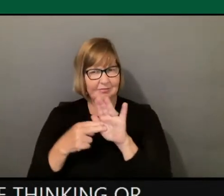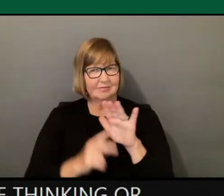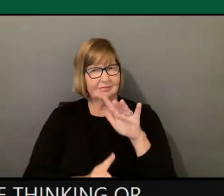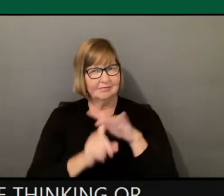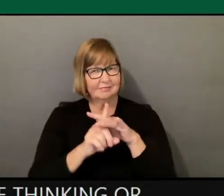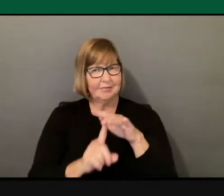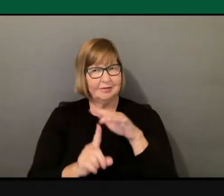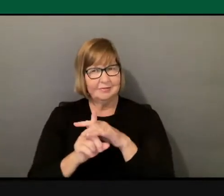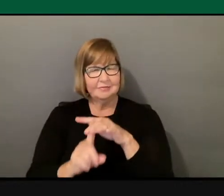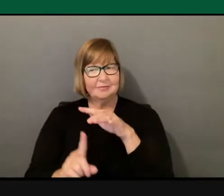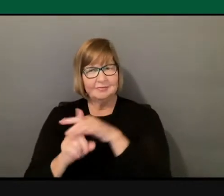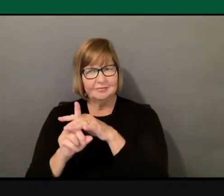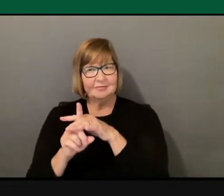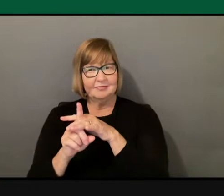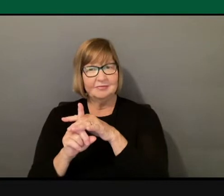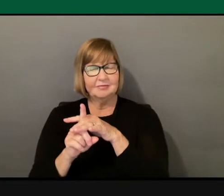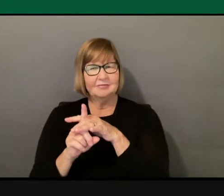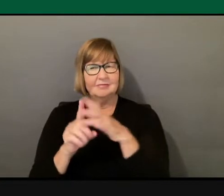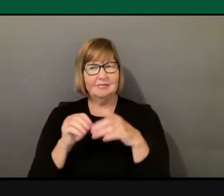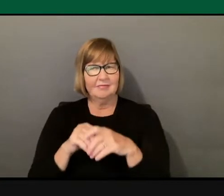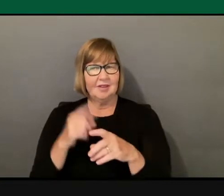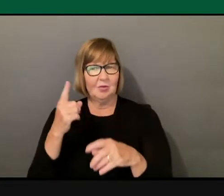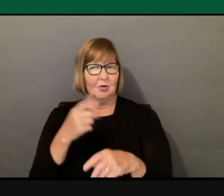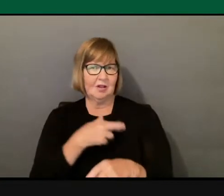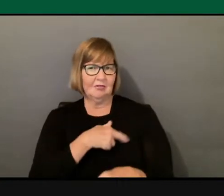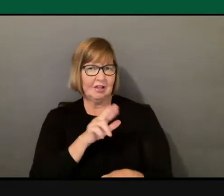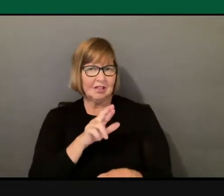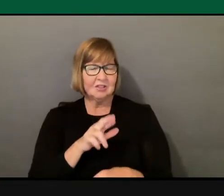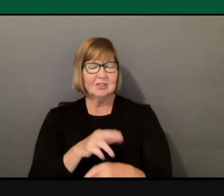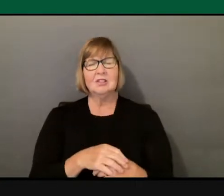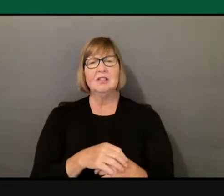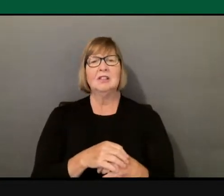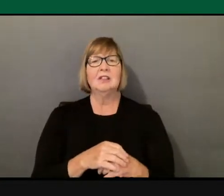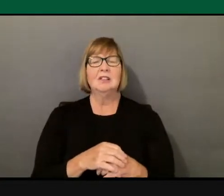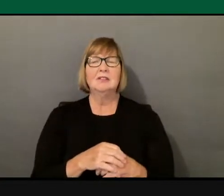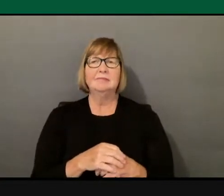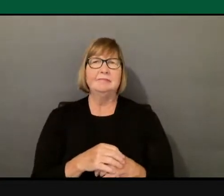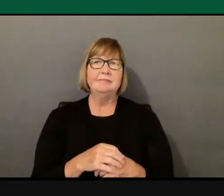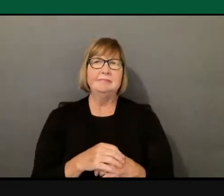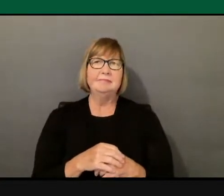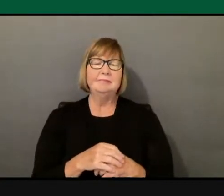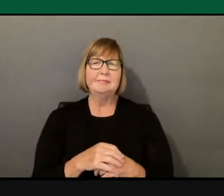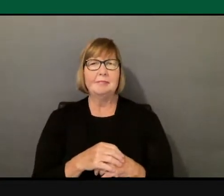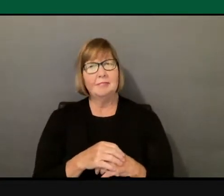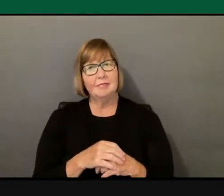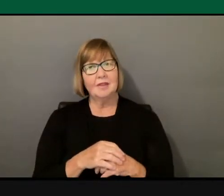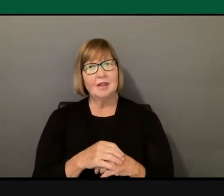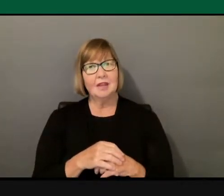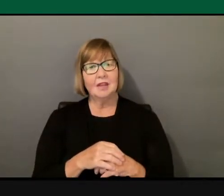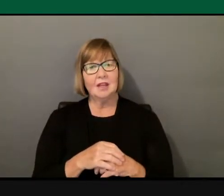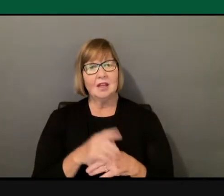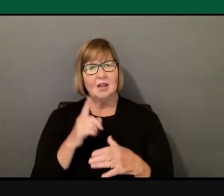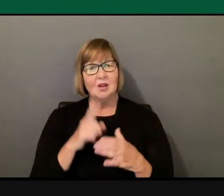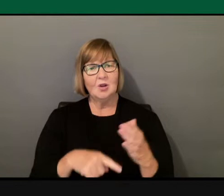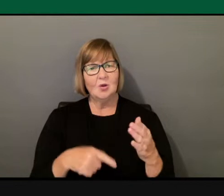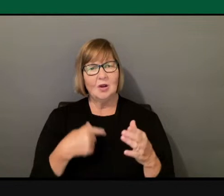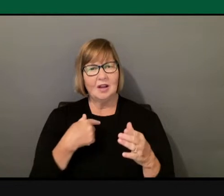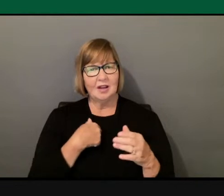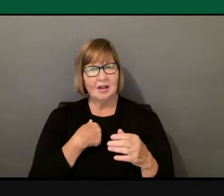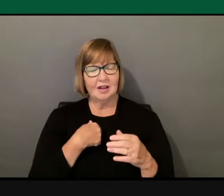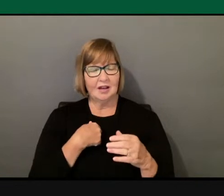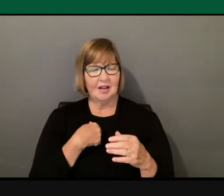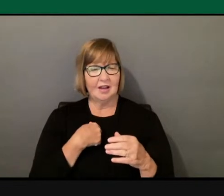in one religion or other. So I think what I encounter, generally speaking, first is